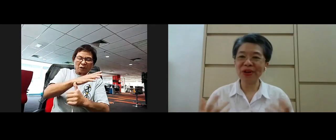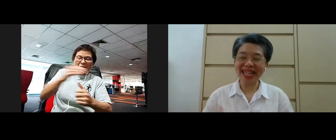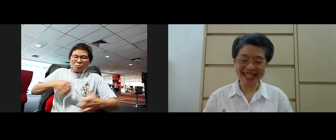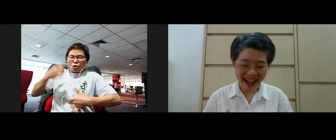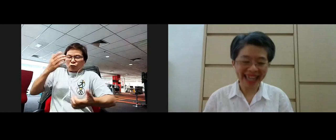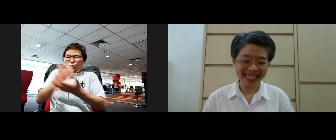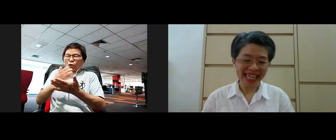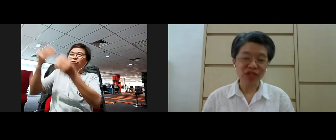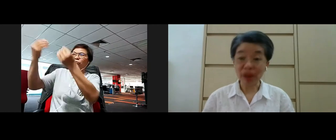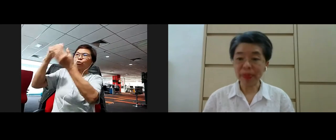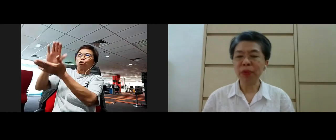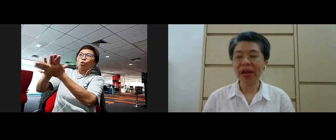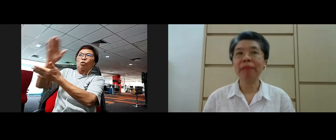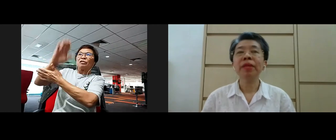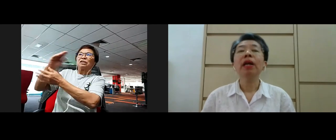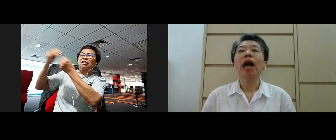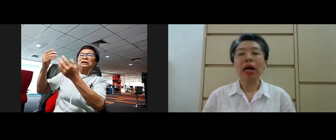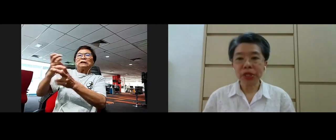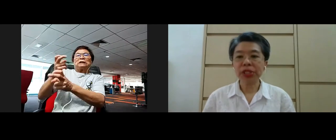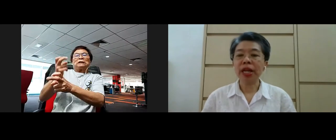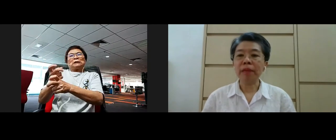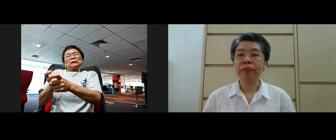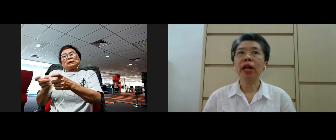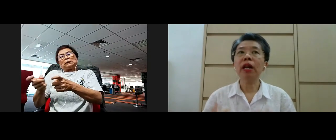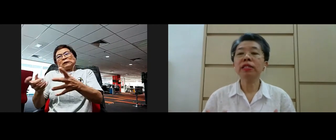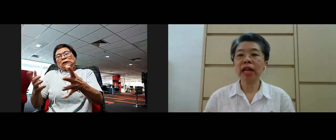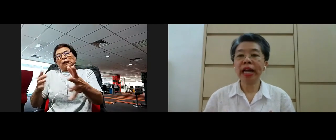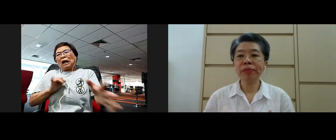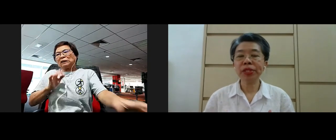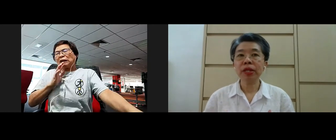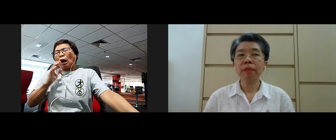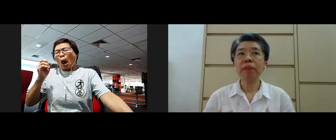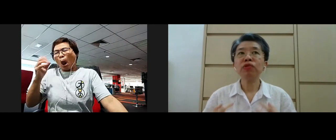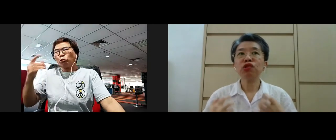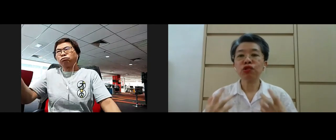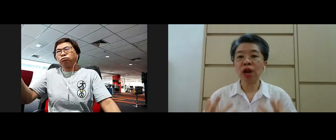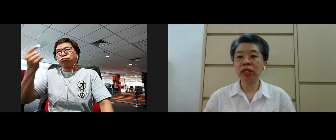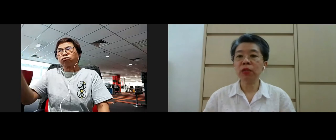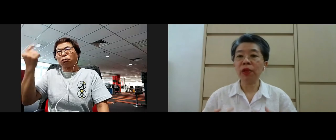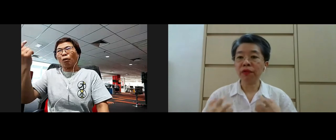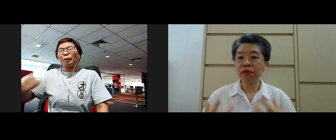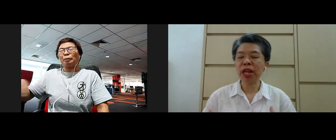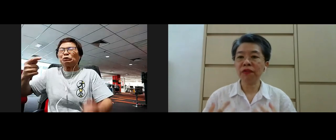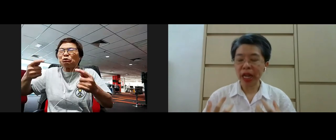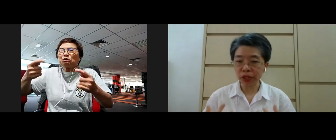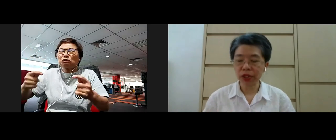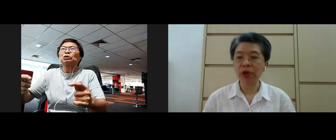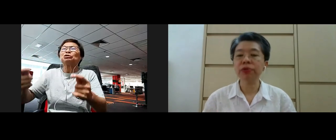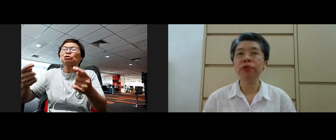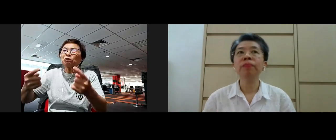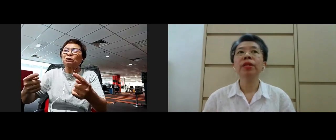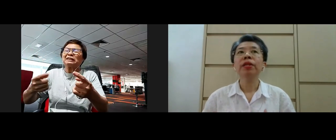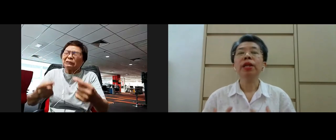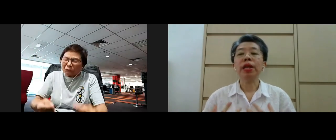so therefore it's hard to grapple with that I would say a lot of times people struggle with grief and